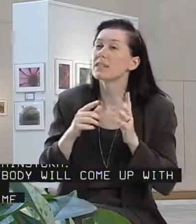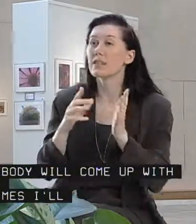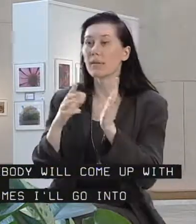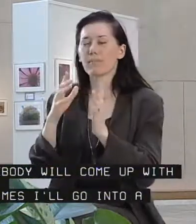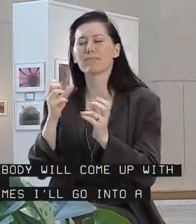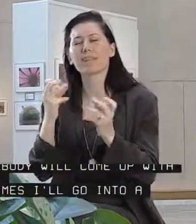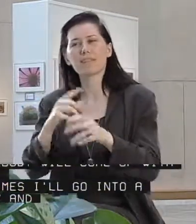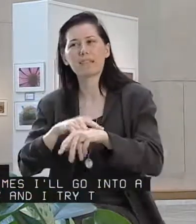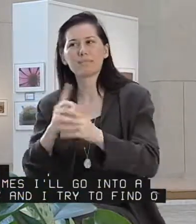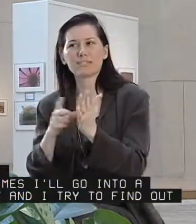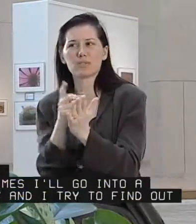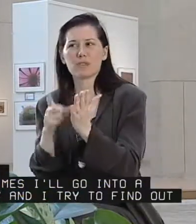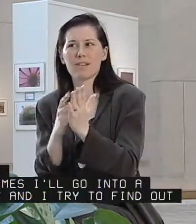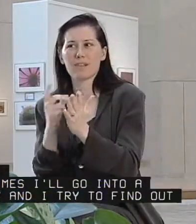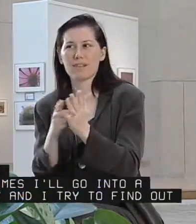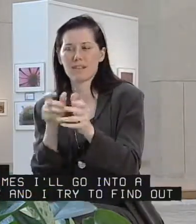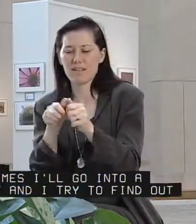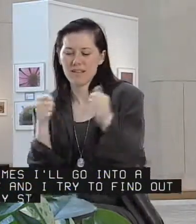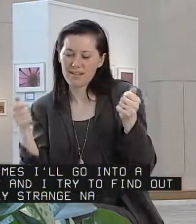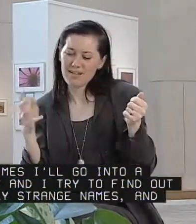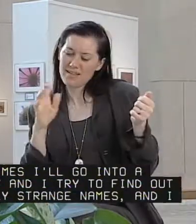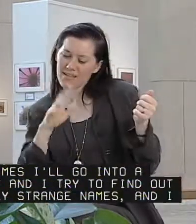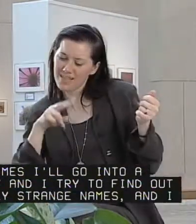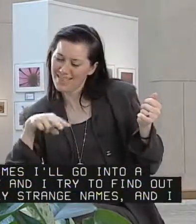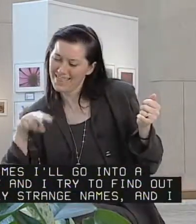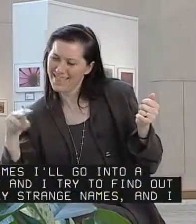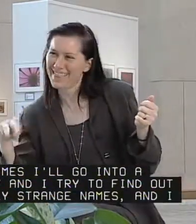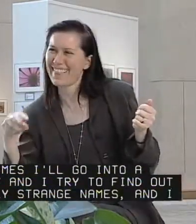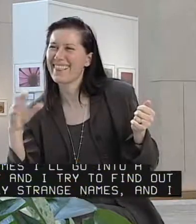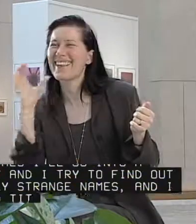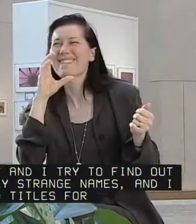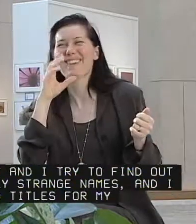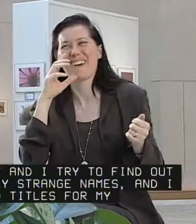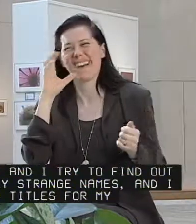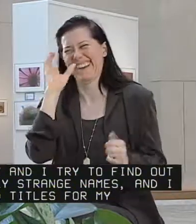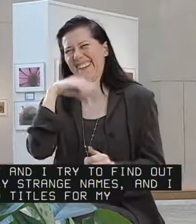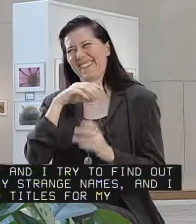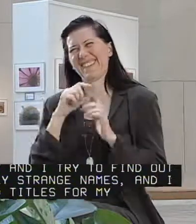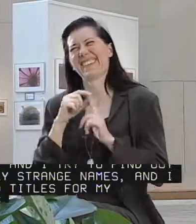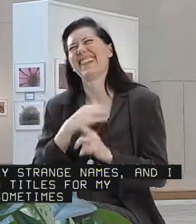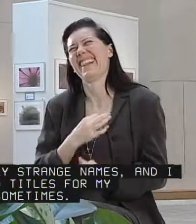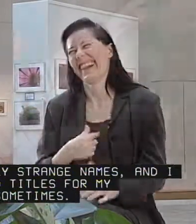go into a dictionary and I try to find some really strange names. And I do use odd titles for my pictures sometimes.